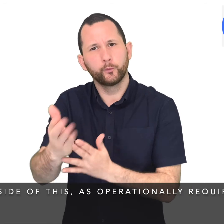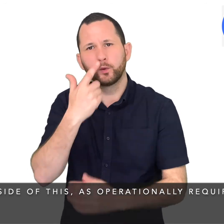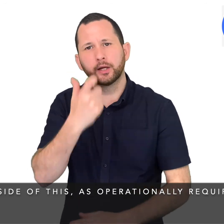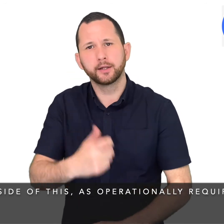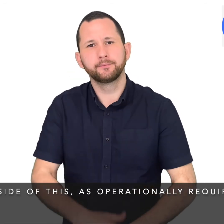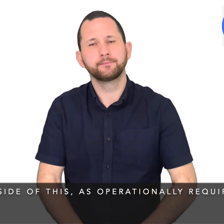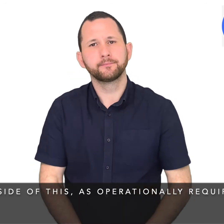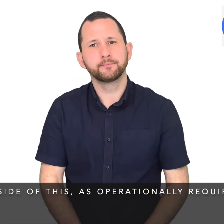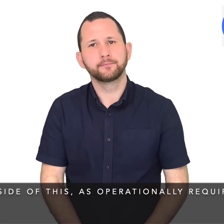operationally required.